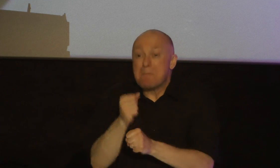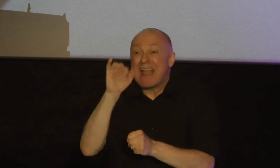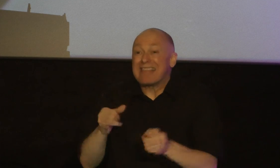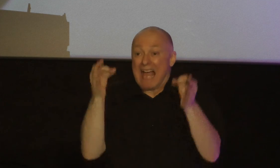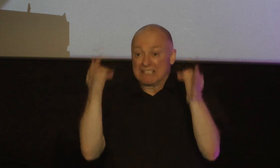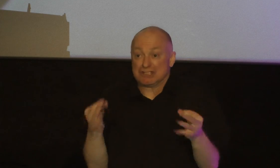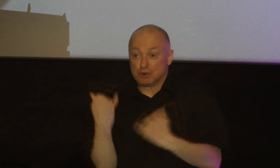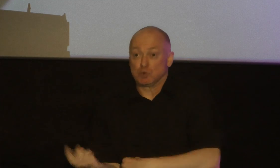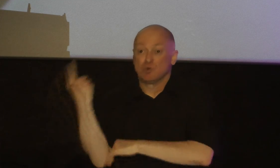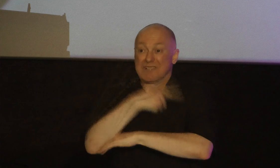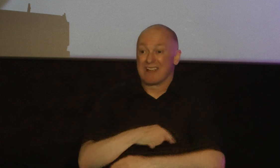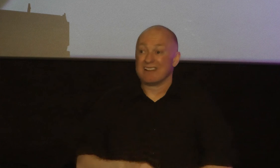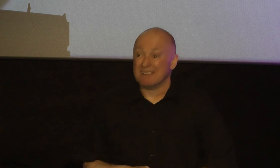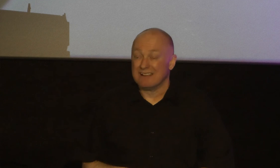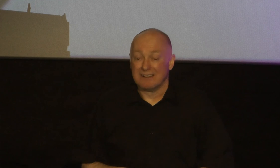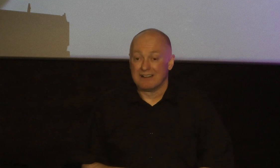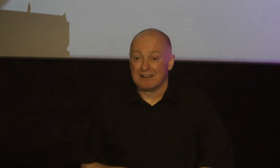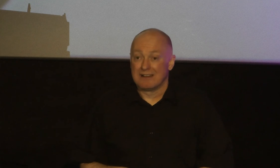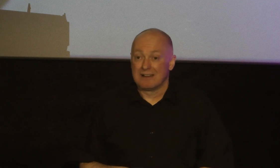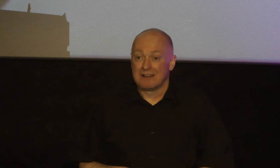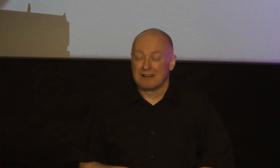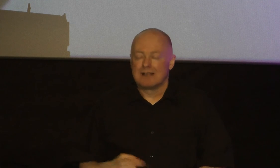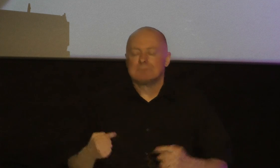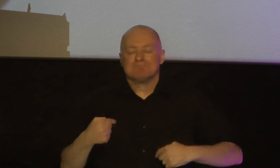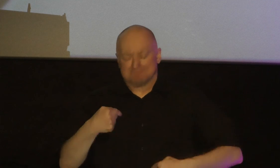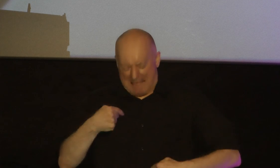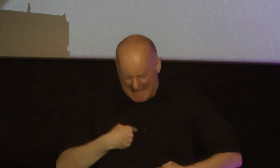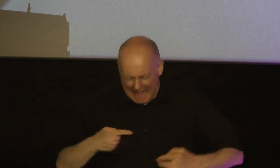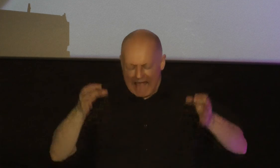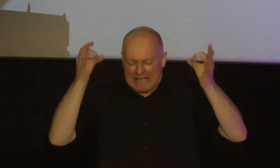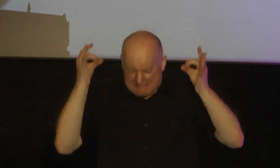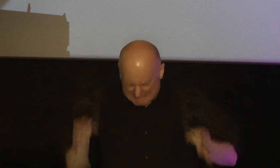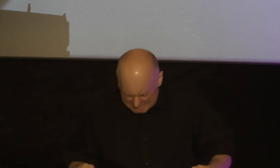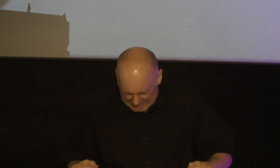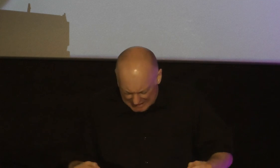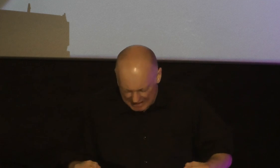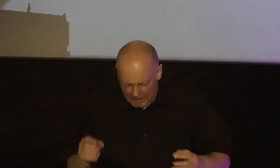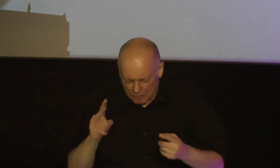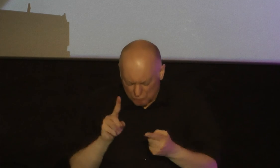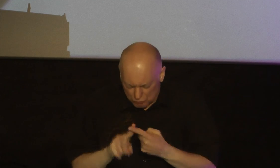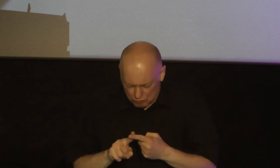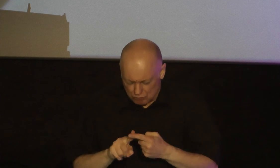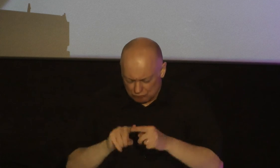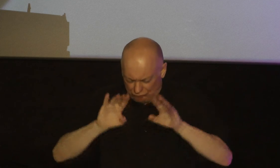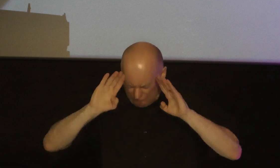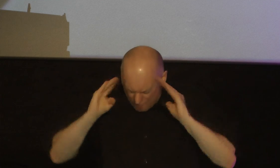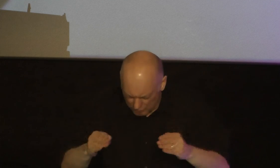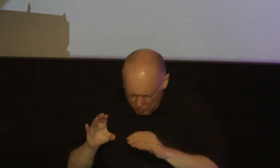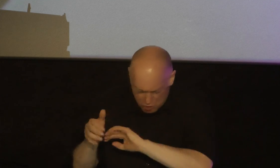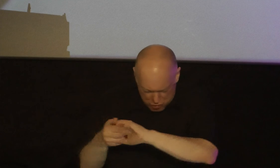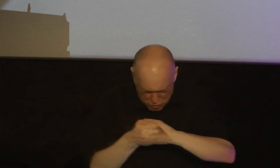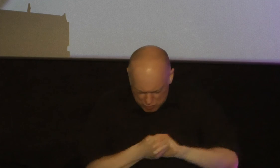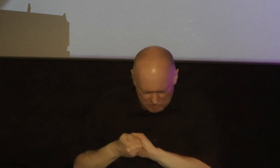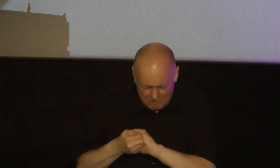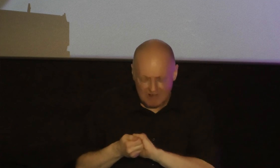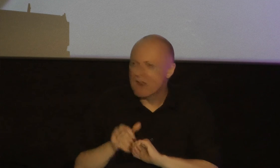I decide to be a source of unity not a source of discord